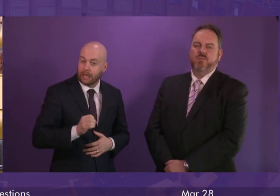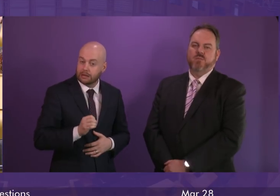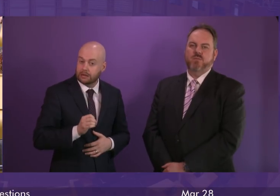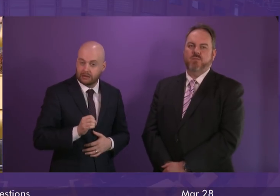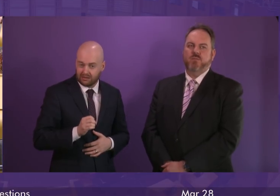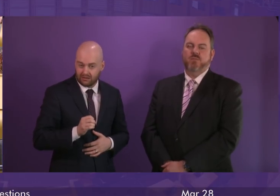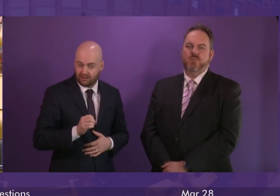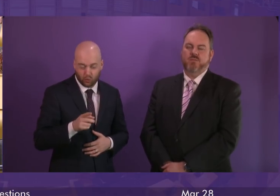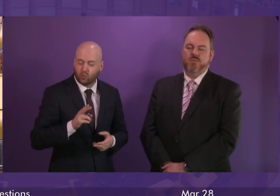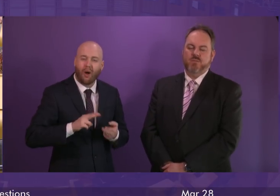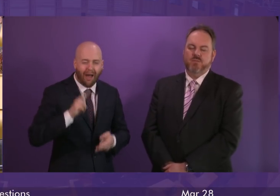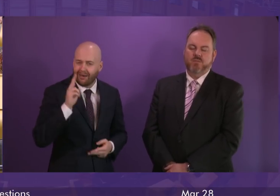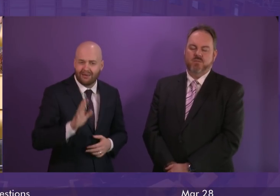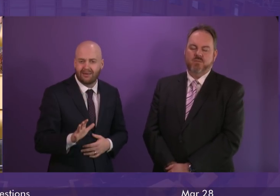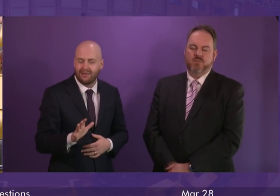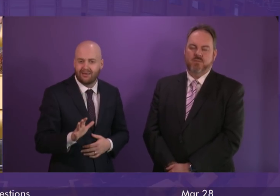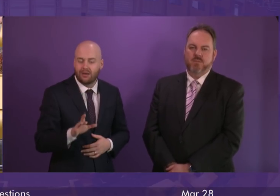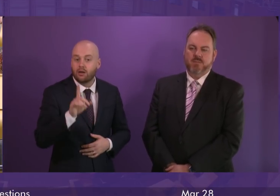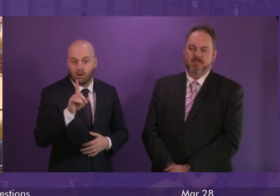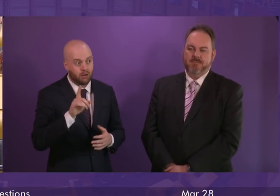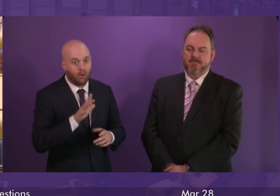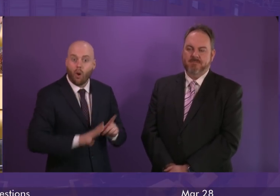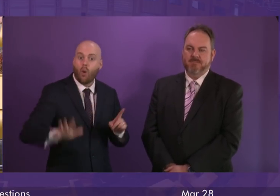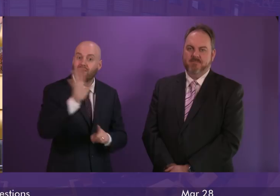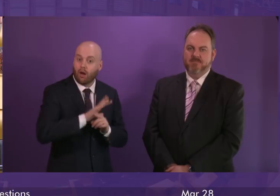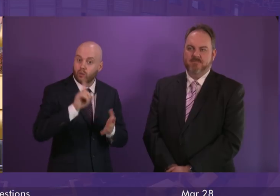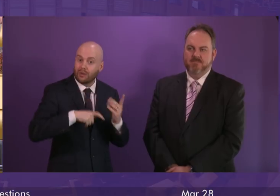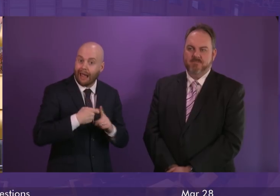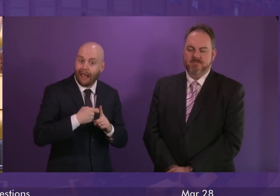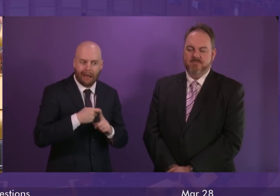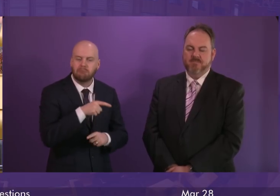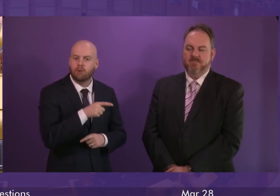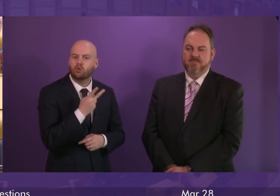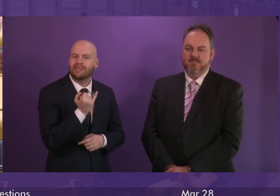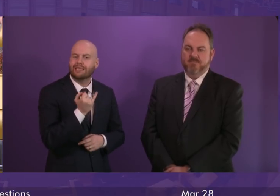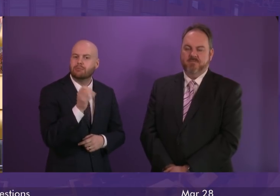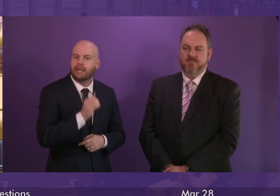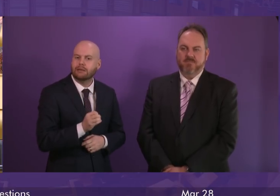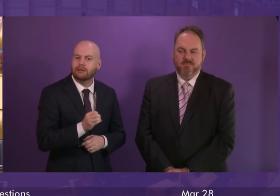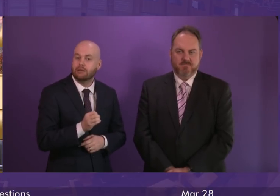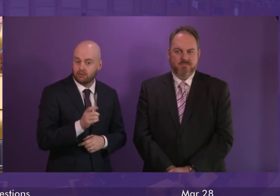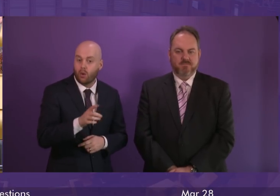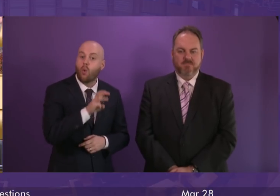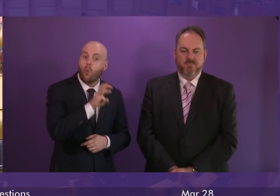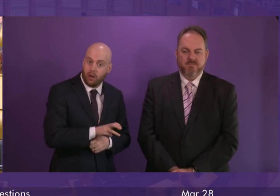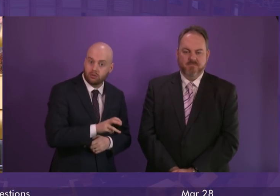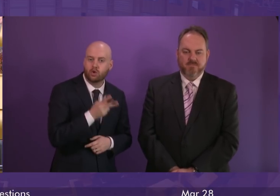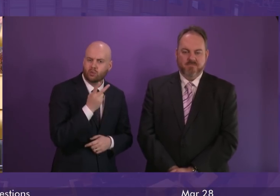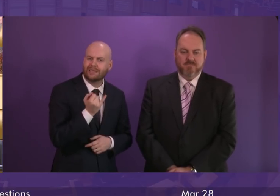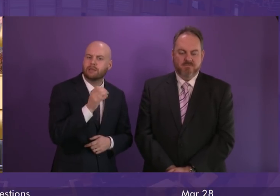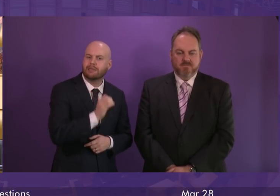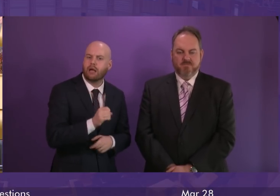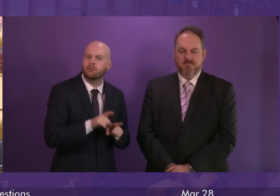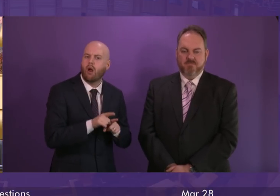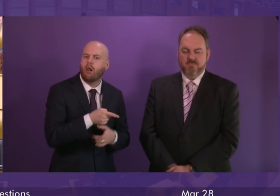too high. But it is worth noting that in the UK as a whole it's 26% and in Wales it's 26% as well. So